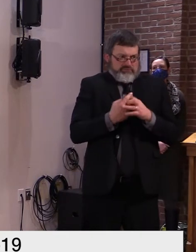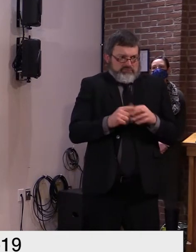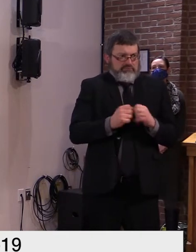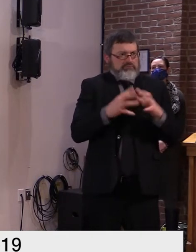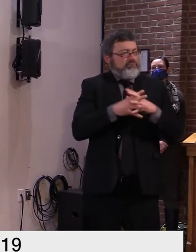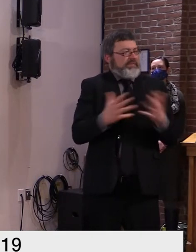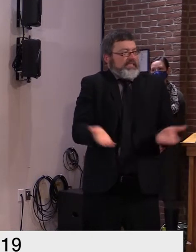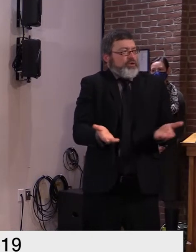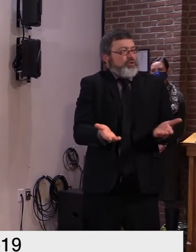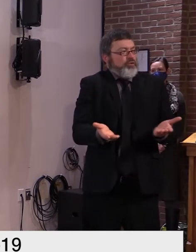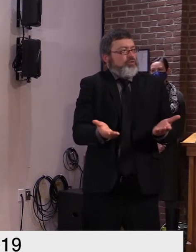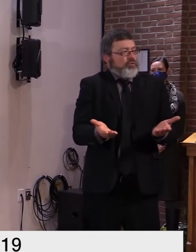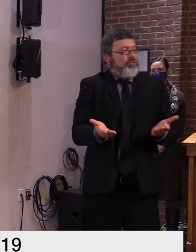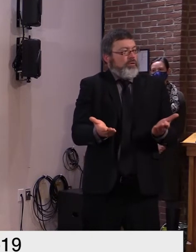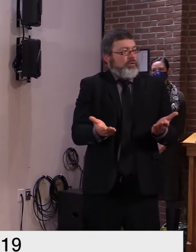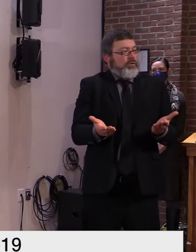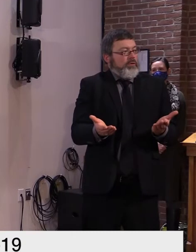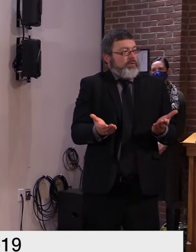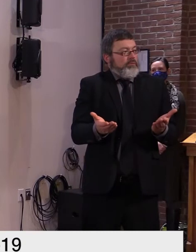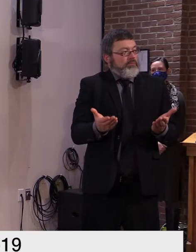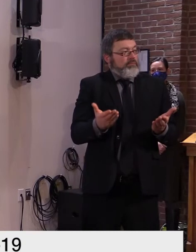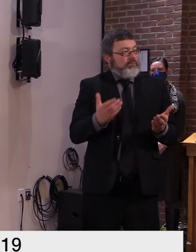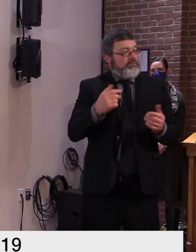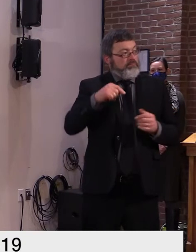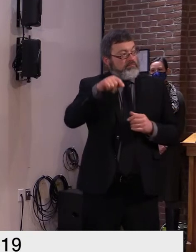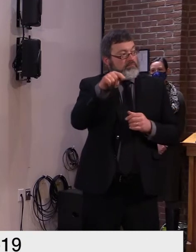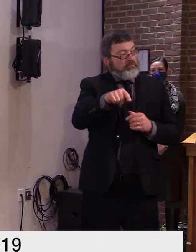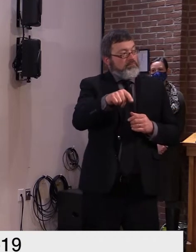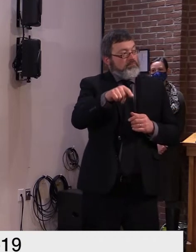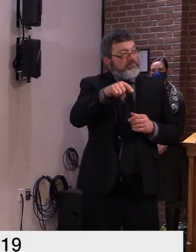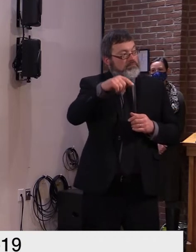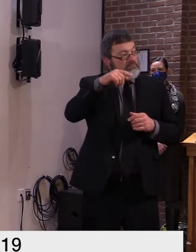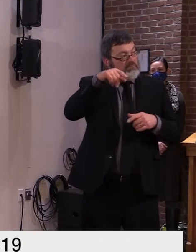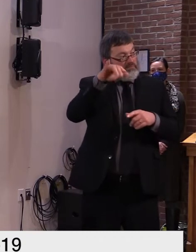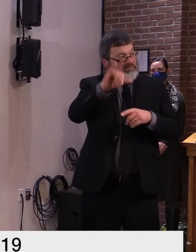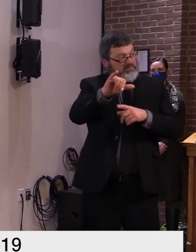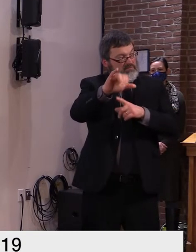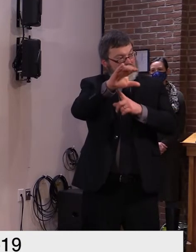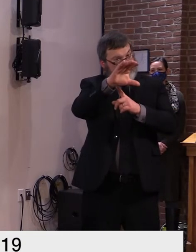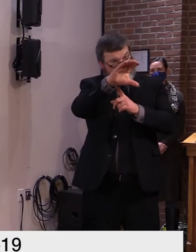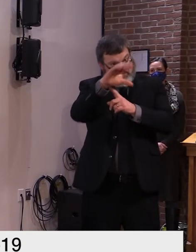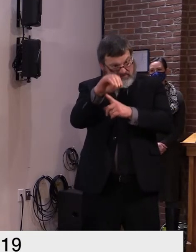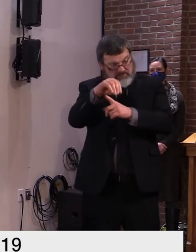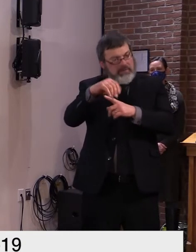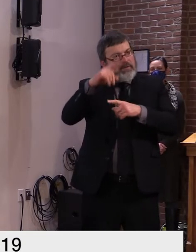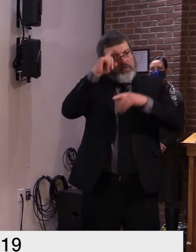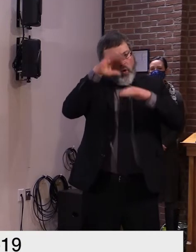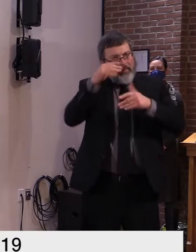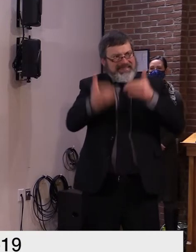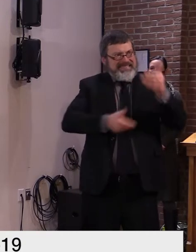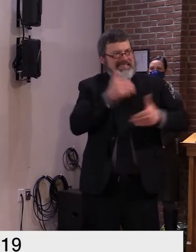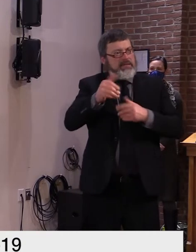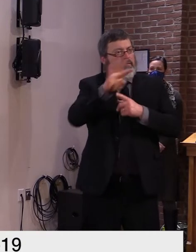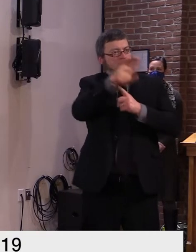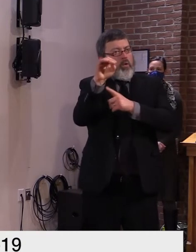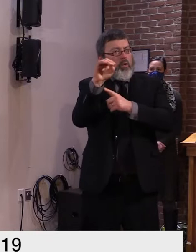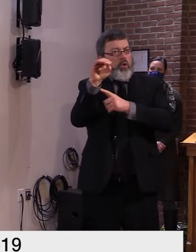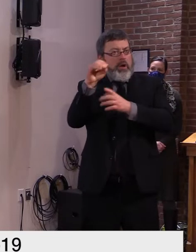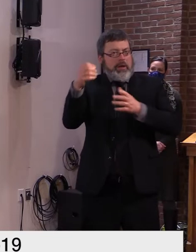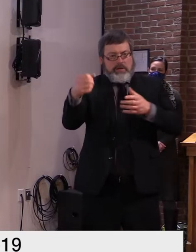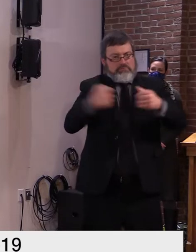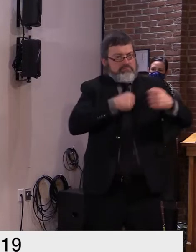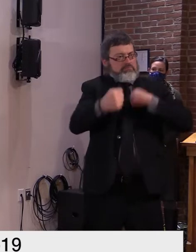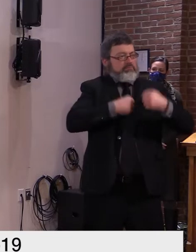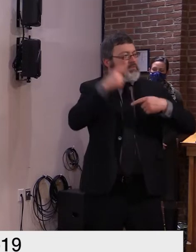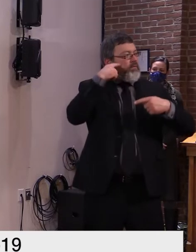40 staff total those are rns lpns lna's and unlicensed caregivers and support